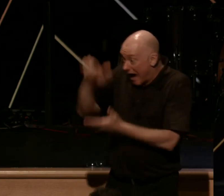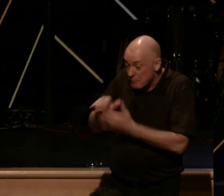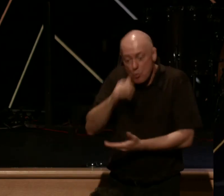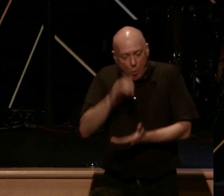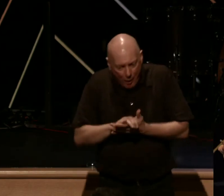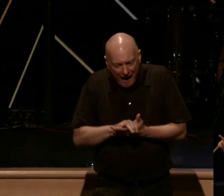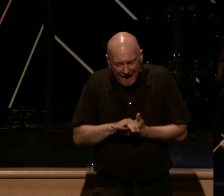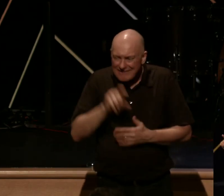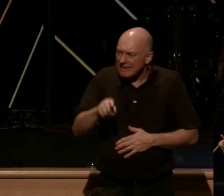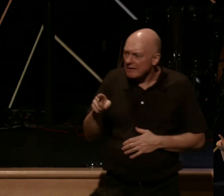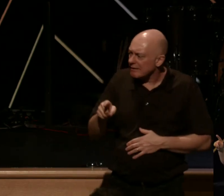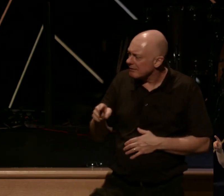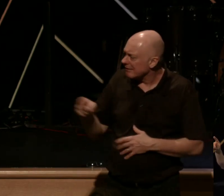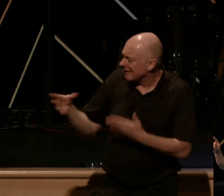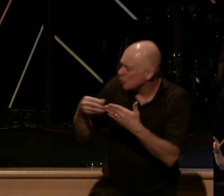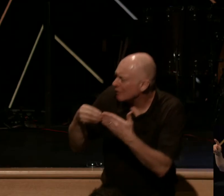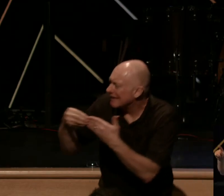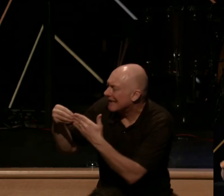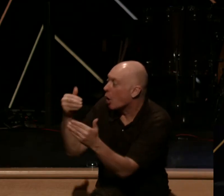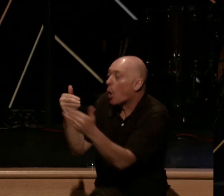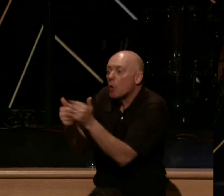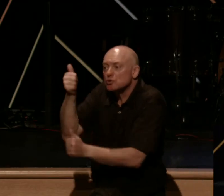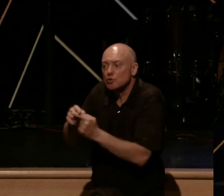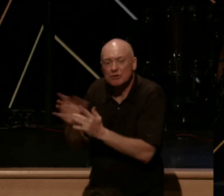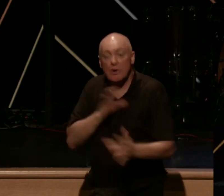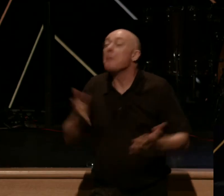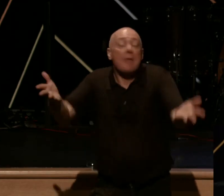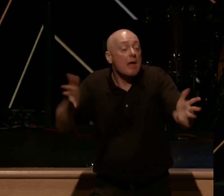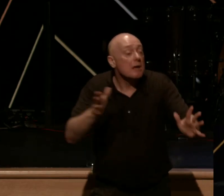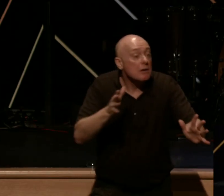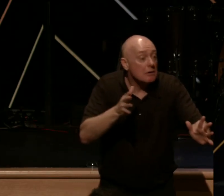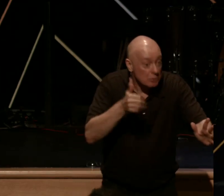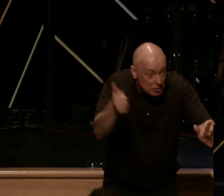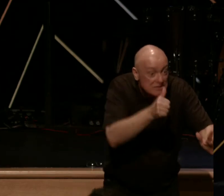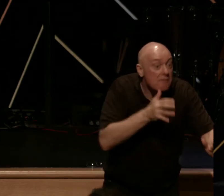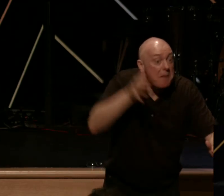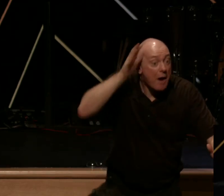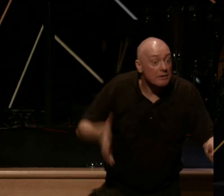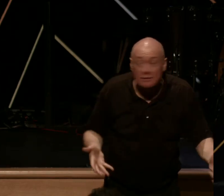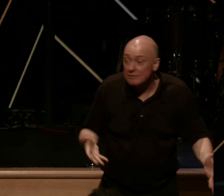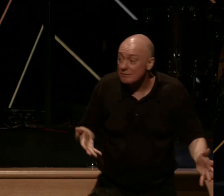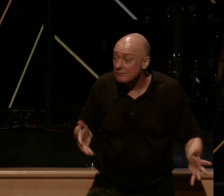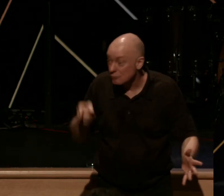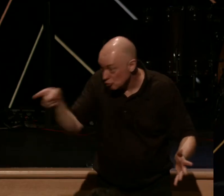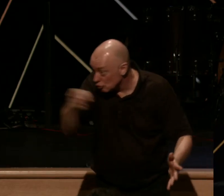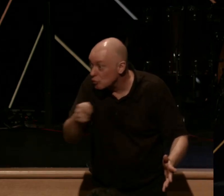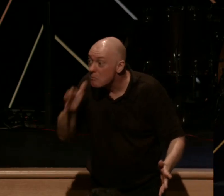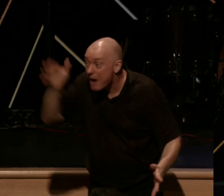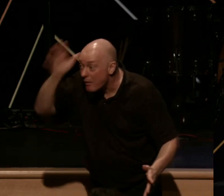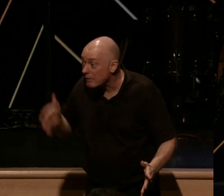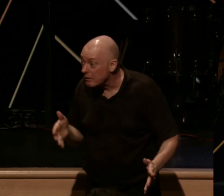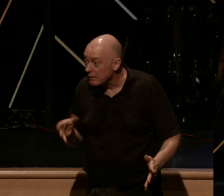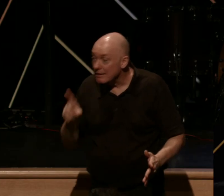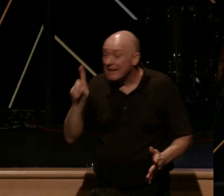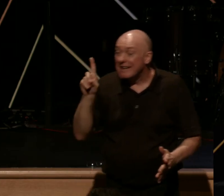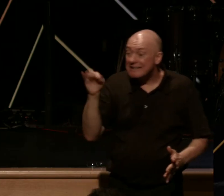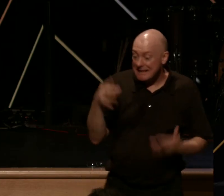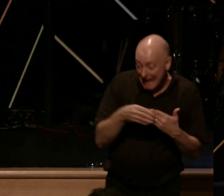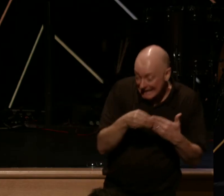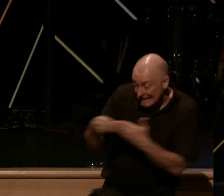for you to point them to Jesus Christ. If you were a parent in the room, ask yourself, this week, did I point my children to Jesus Christ